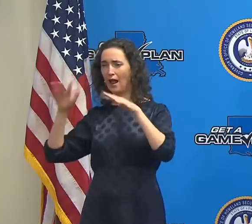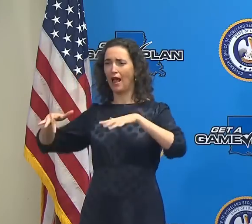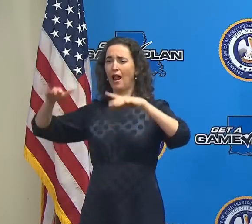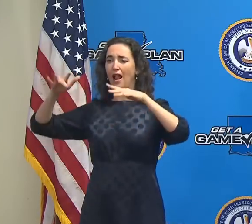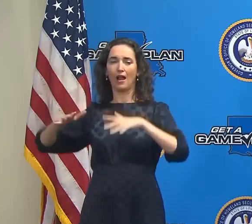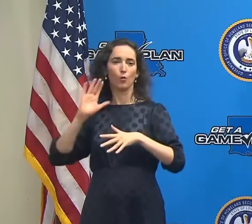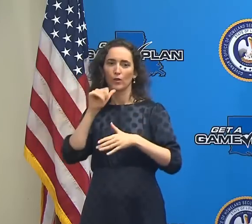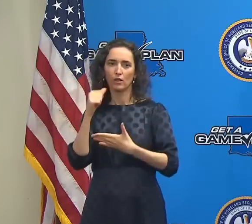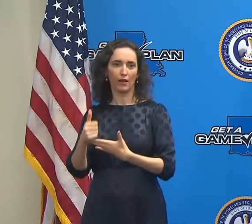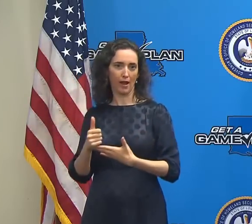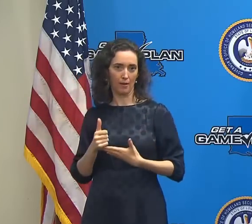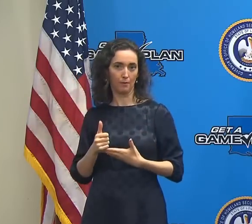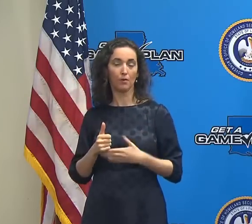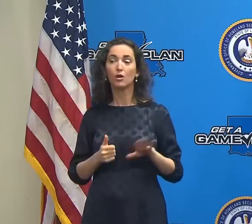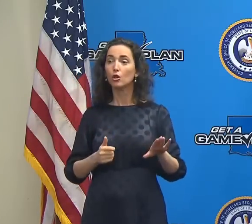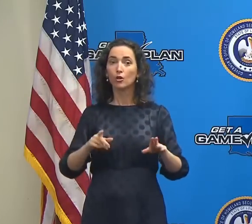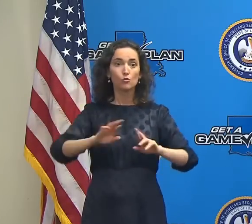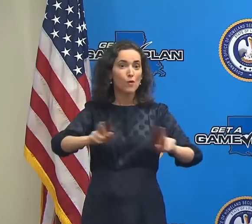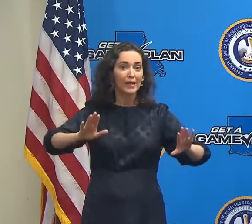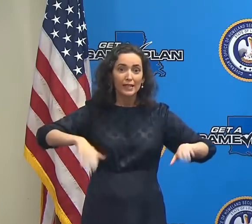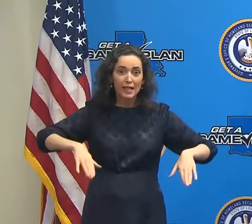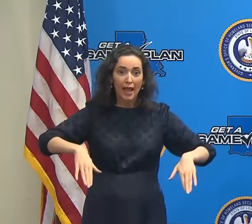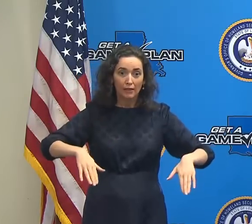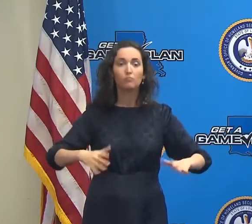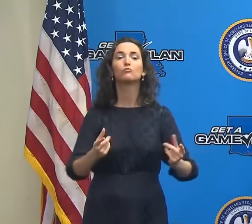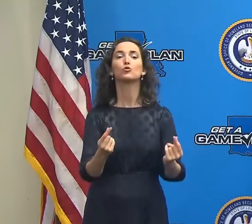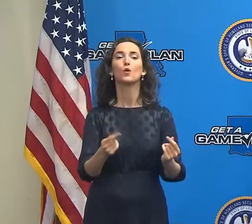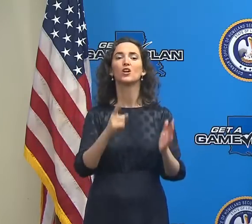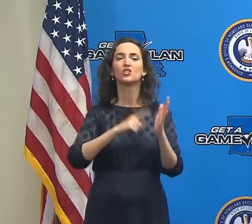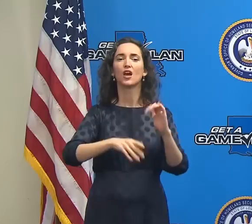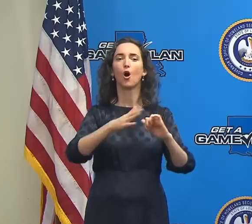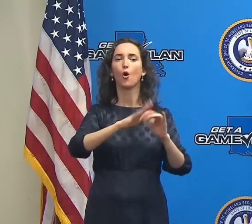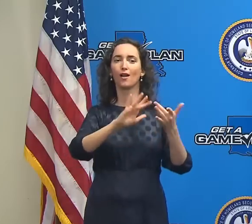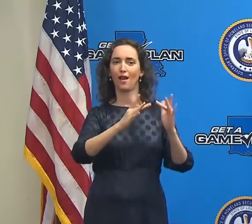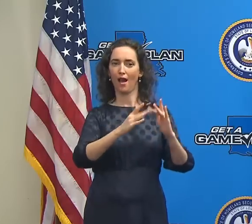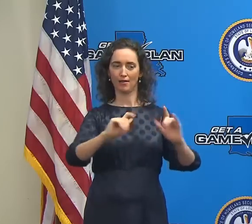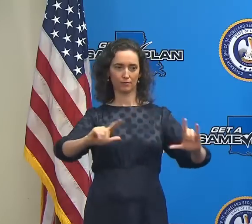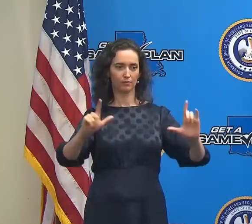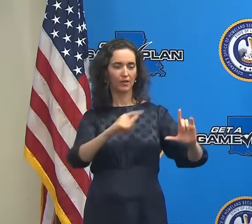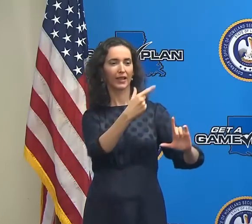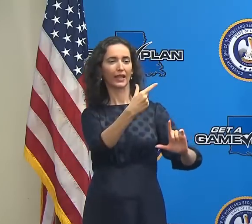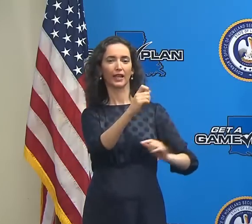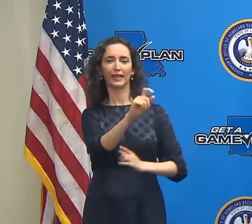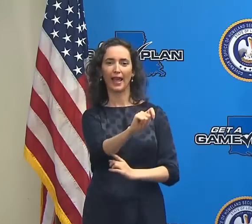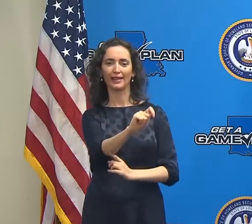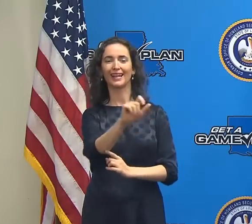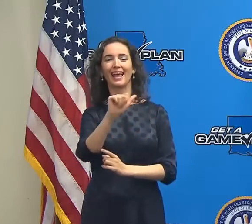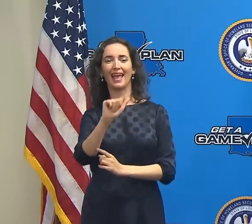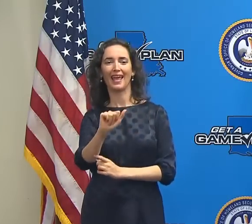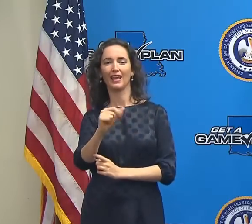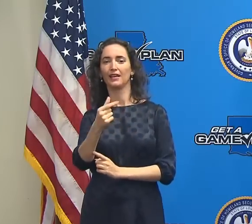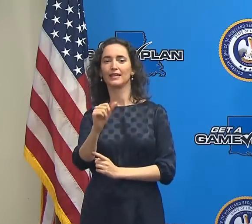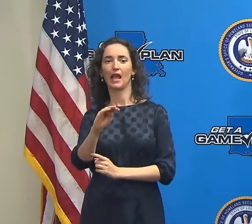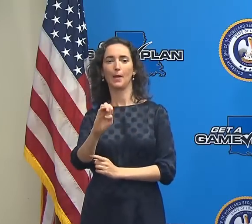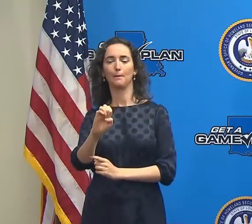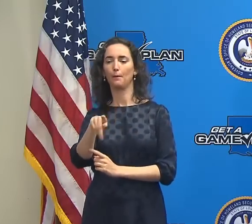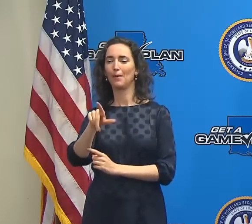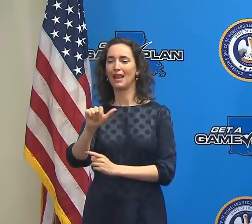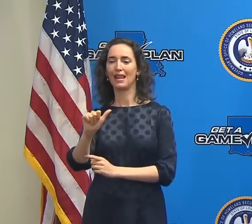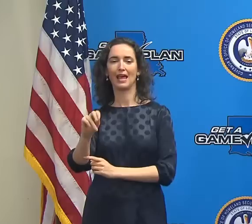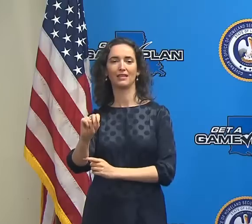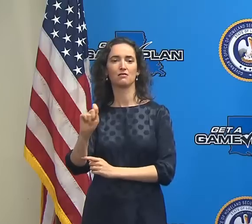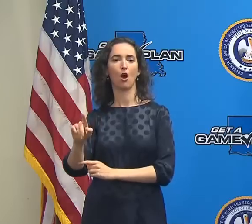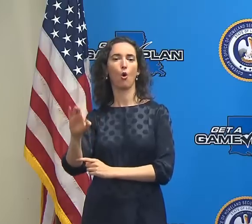you haven't done so, it is not too late to visit getagameplan.org and you will get a list of the things that you should be focused on